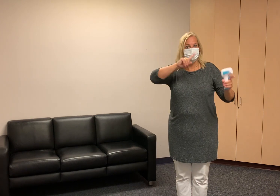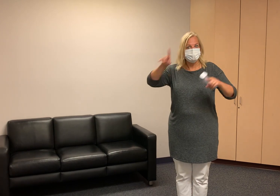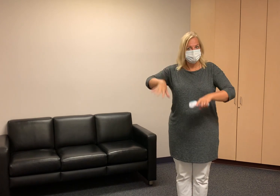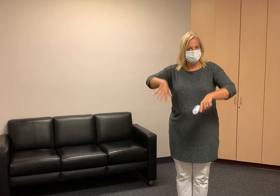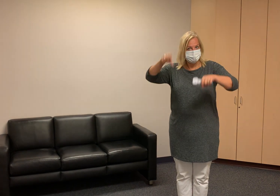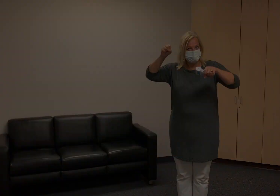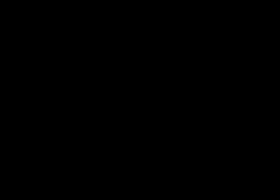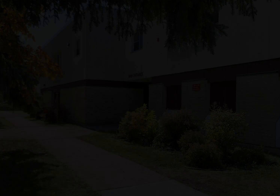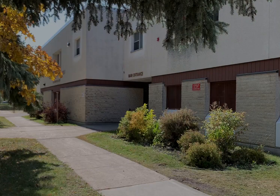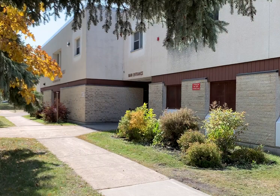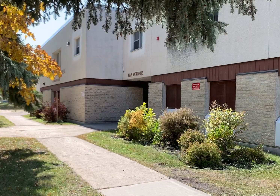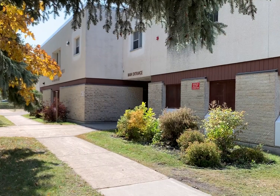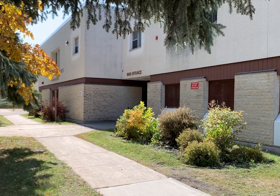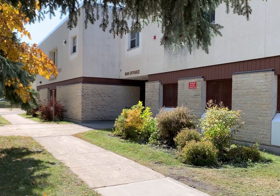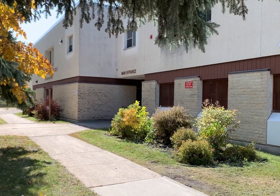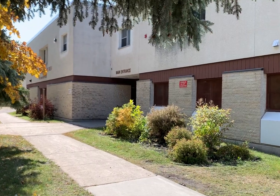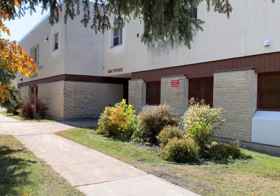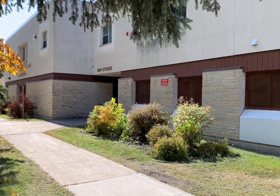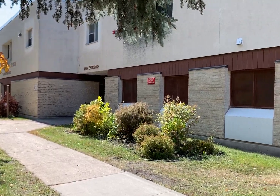rest, waiting for their parents to come and pick them up.